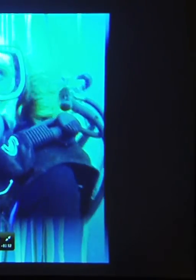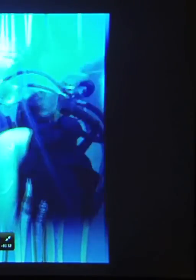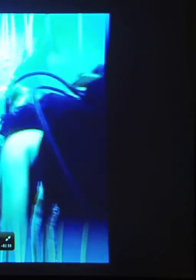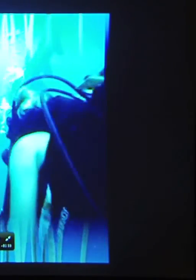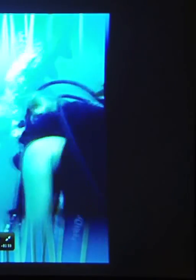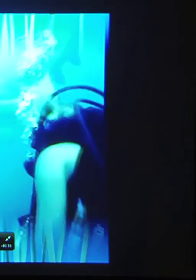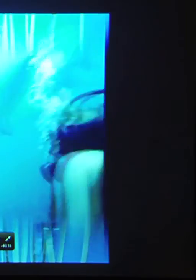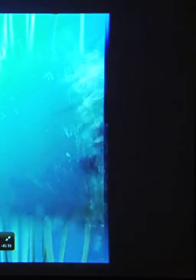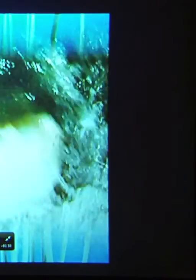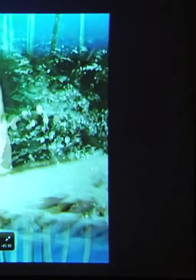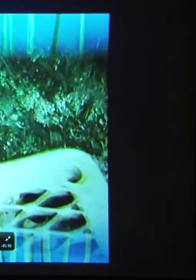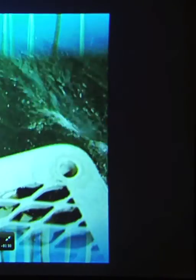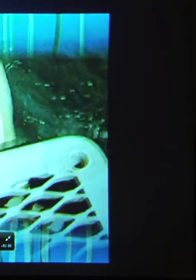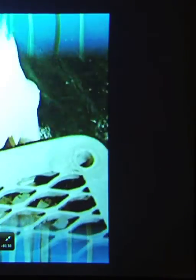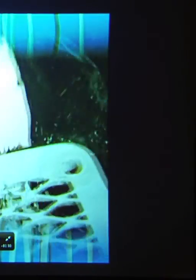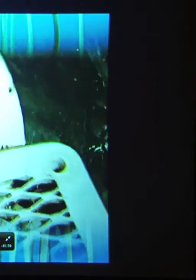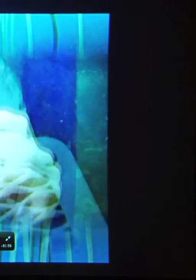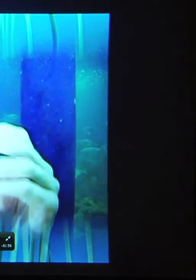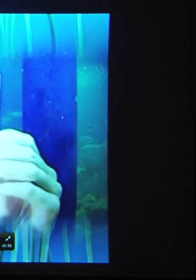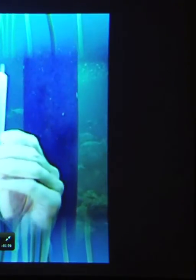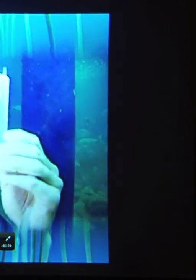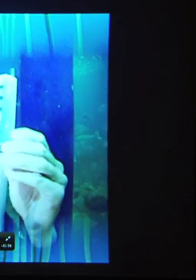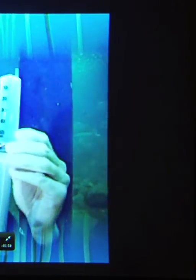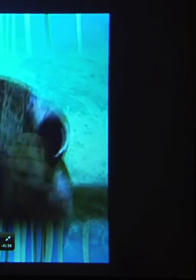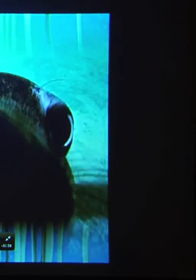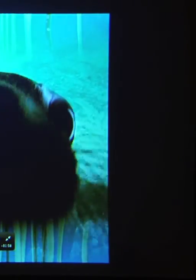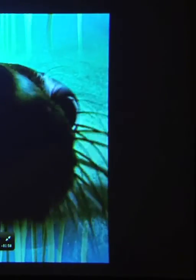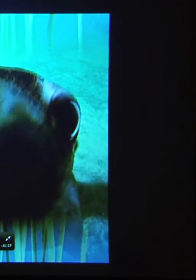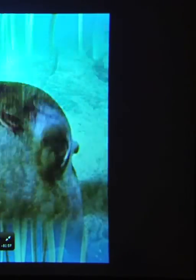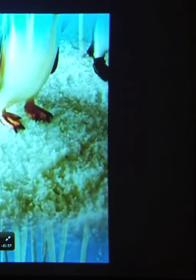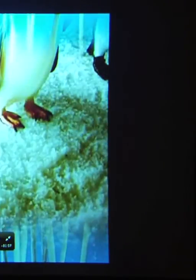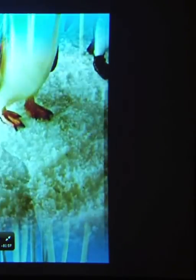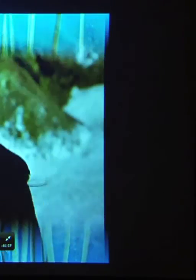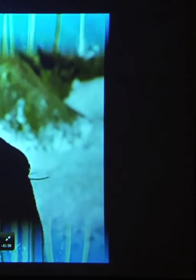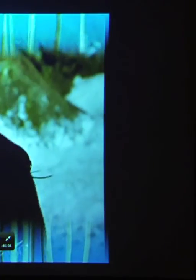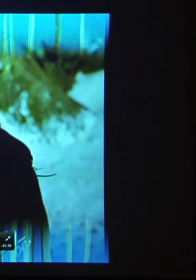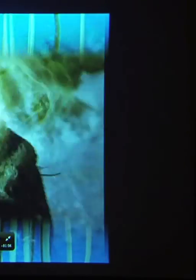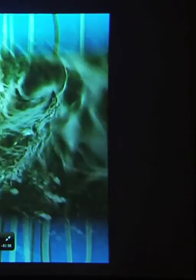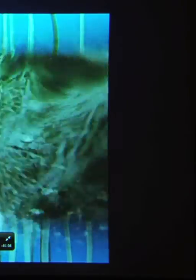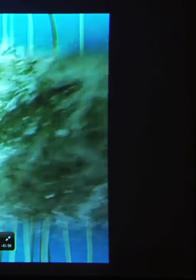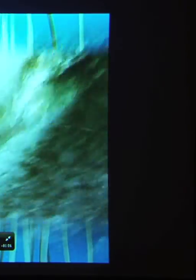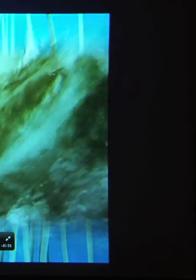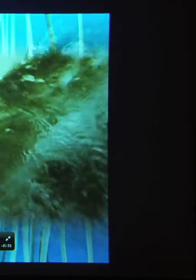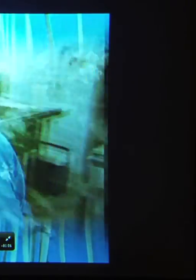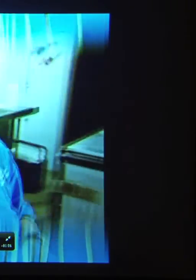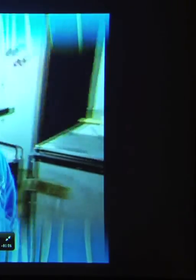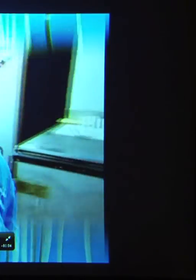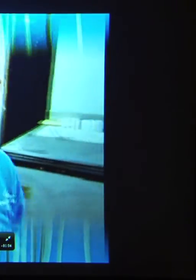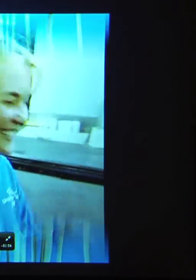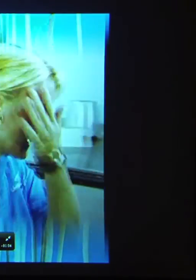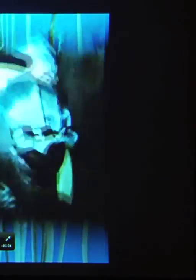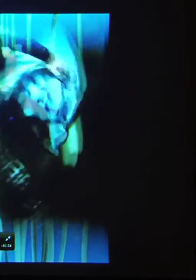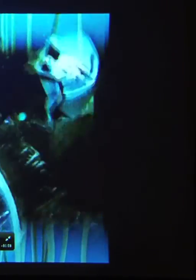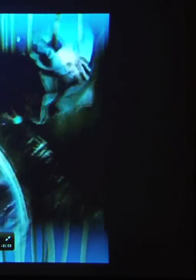you go. Just as though, just as though, left in